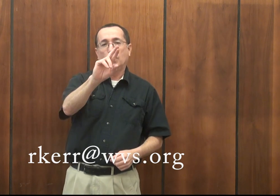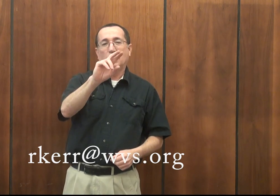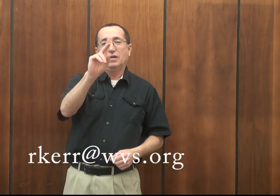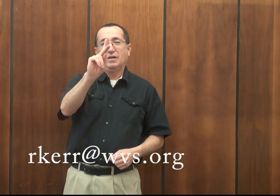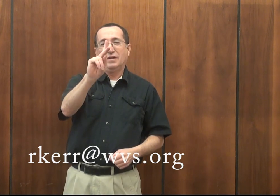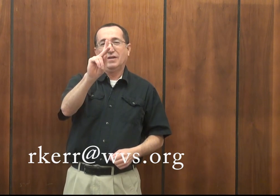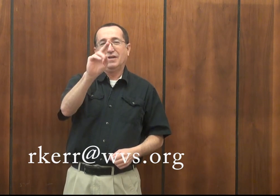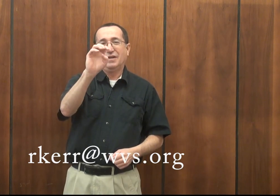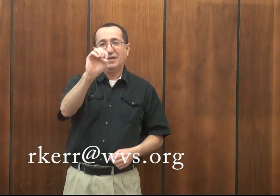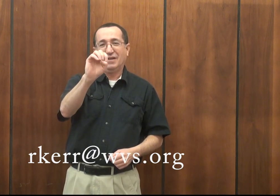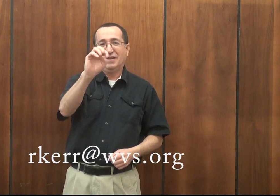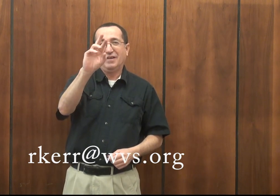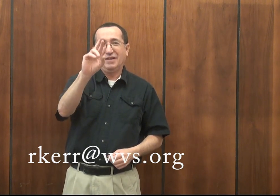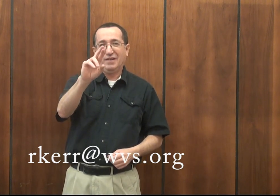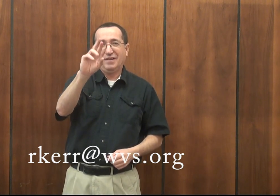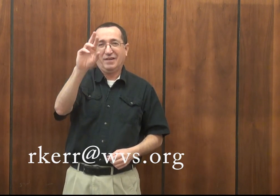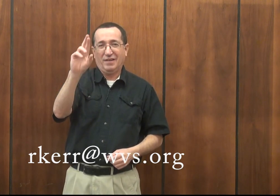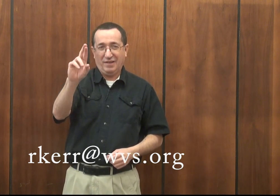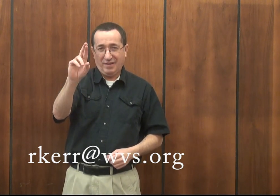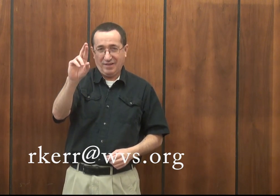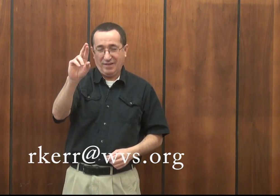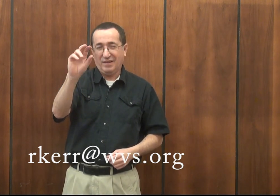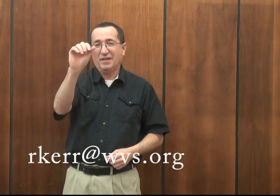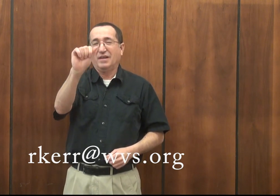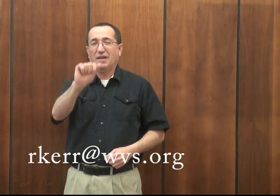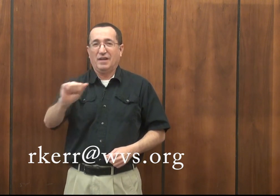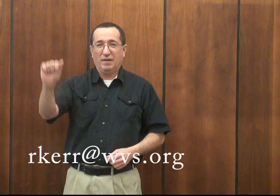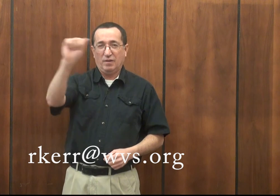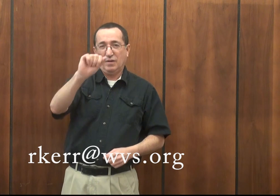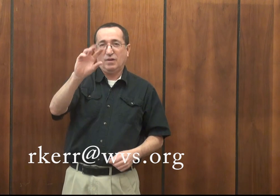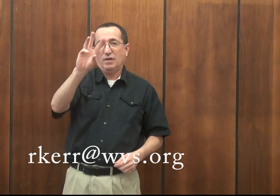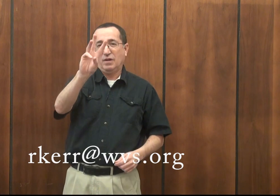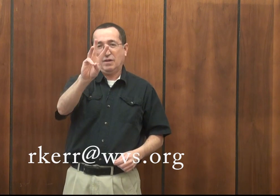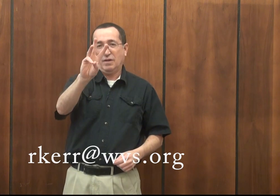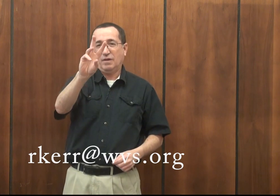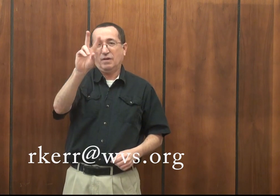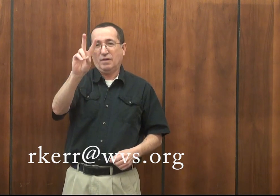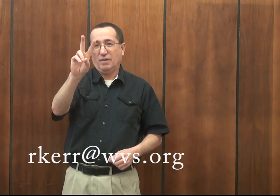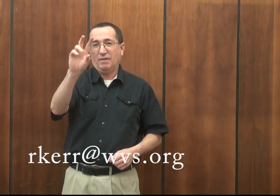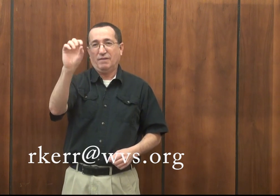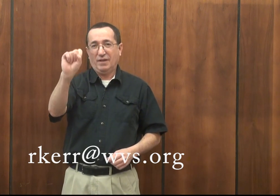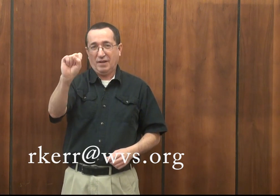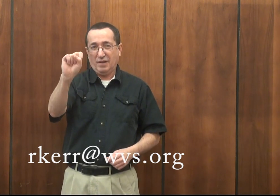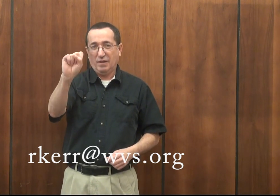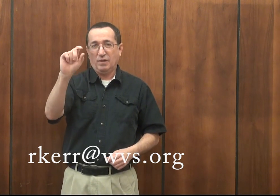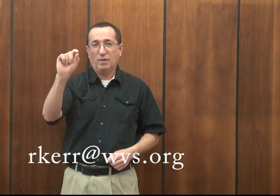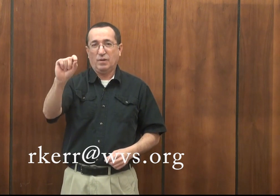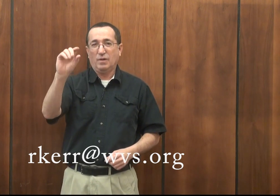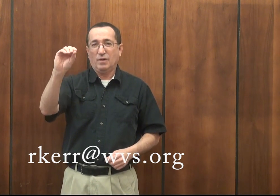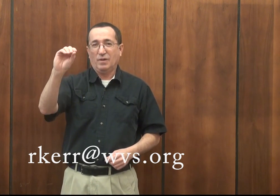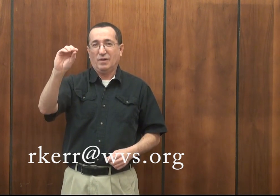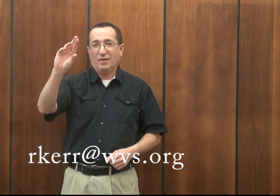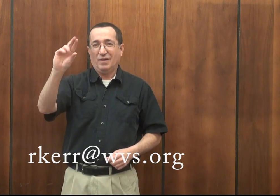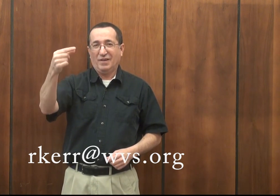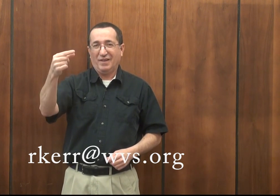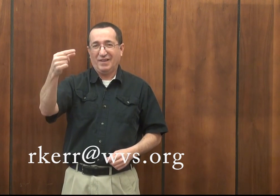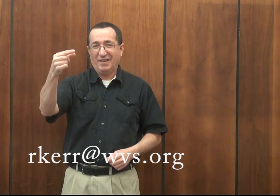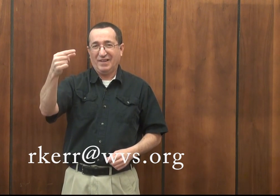rkeer at wvs.org.